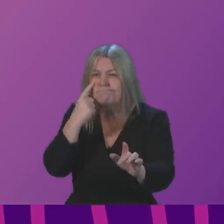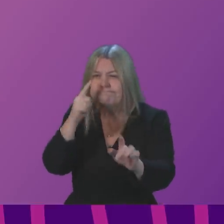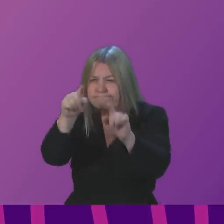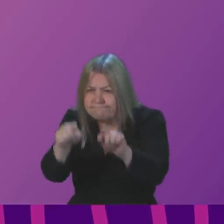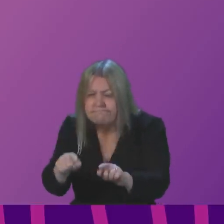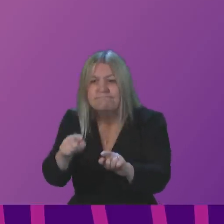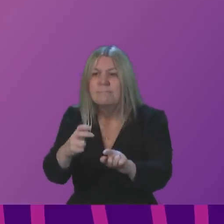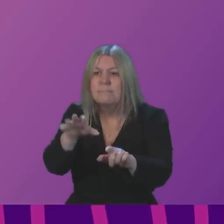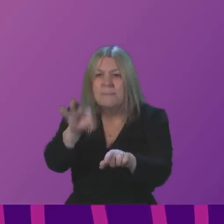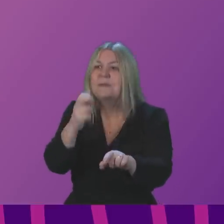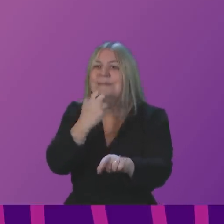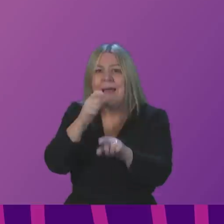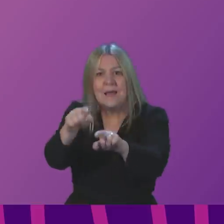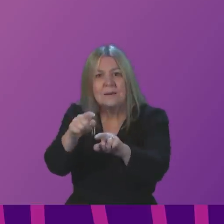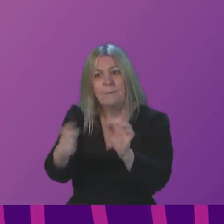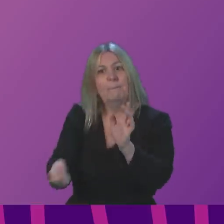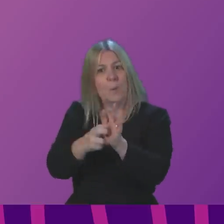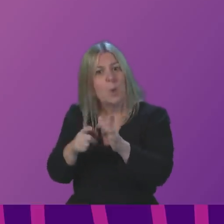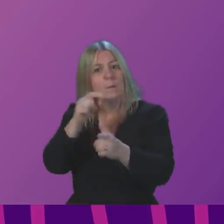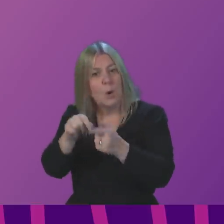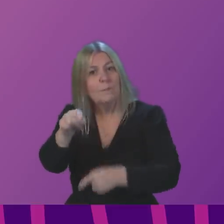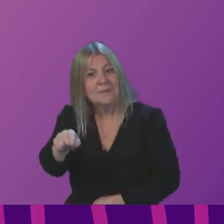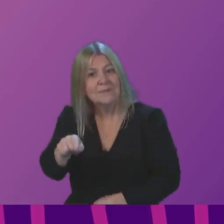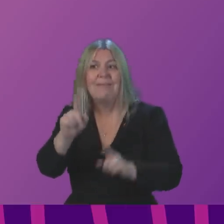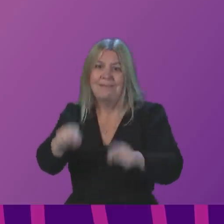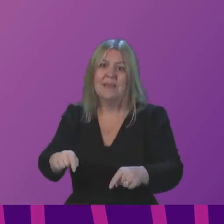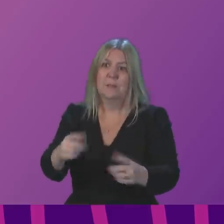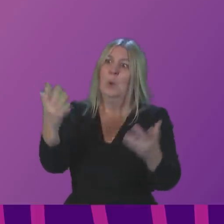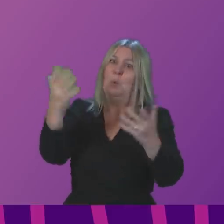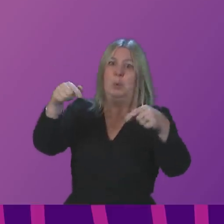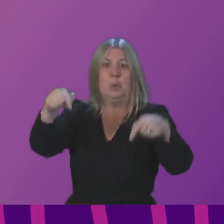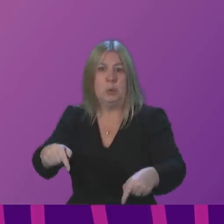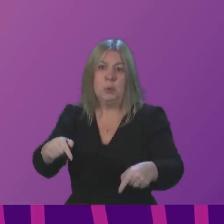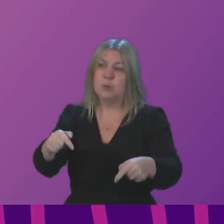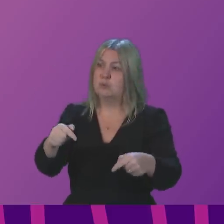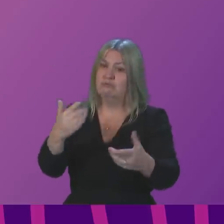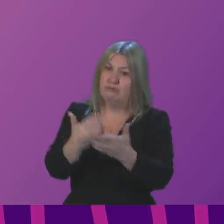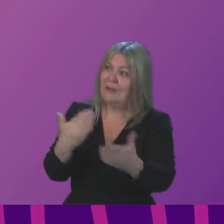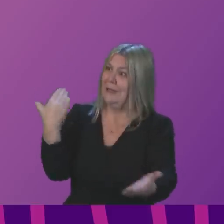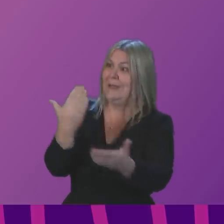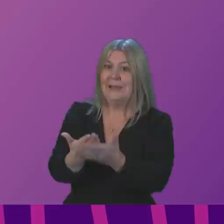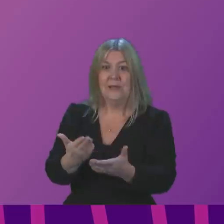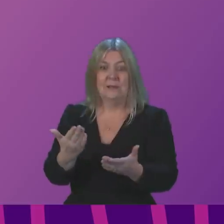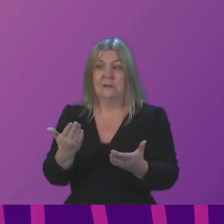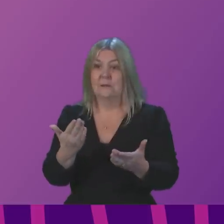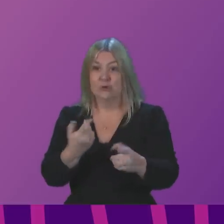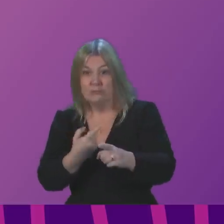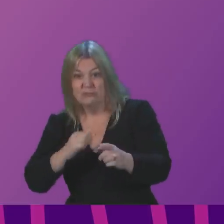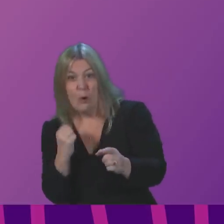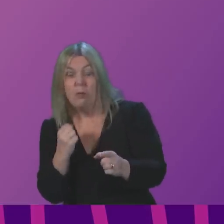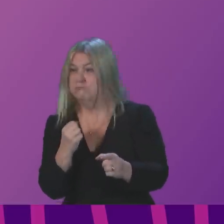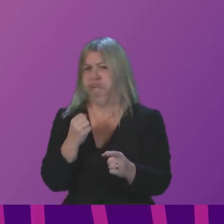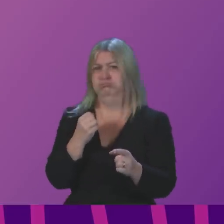new advice. This is the biggest vaccination programme that has ever been undertaken. That's not just true of Scotland. That's true in every